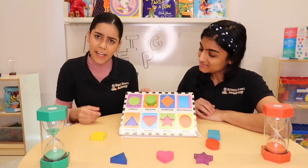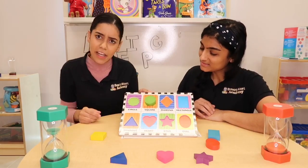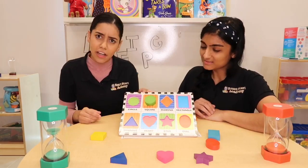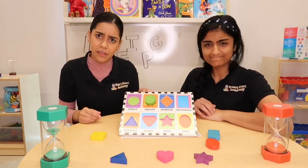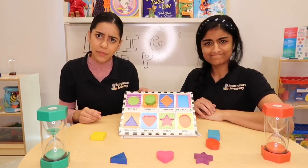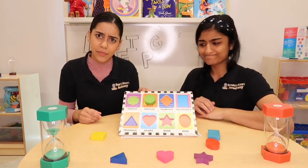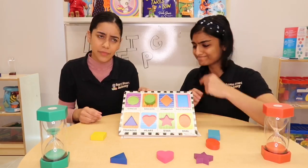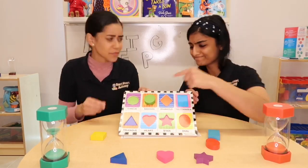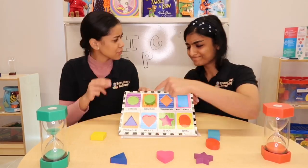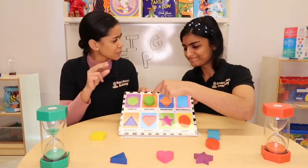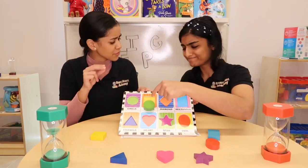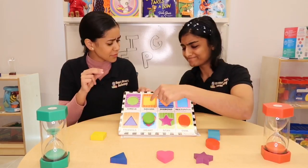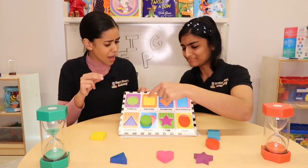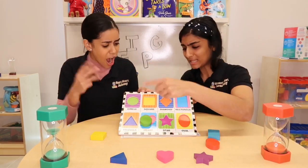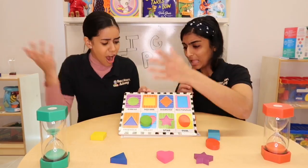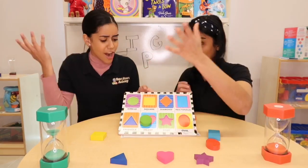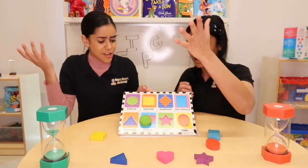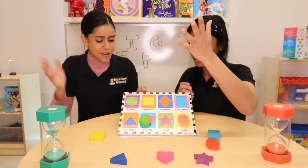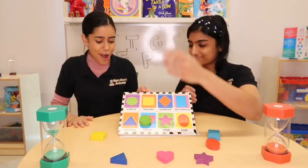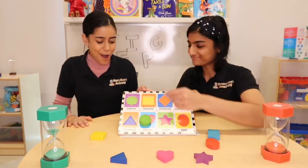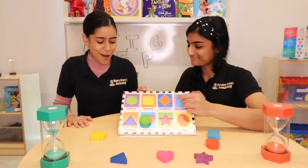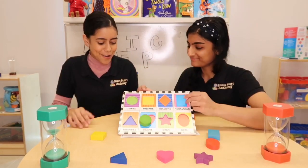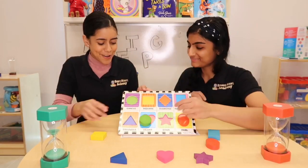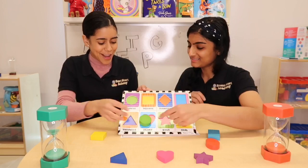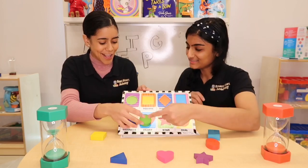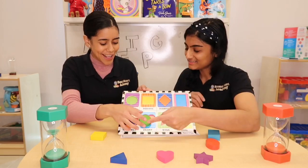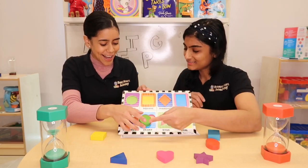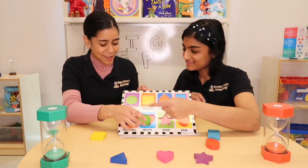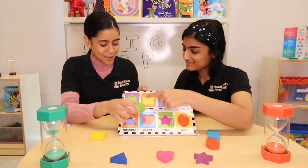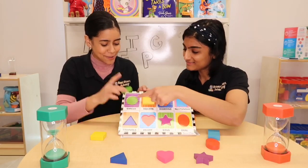here? No. Um,